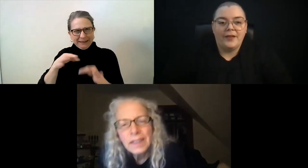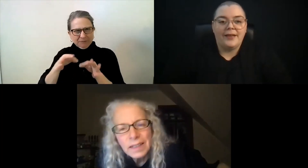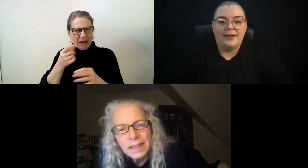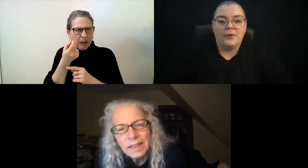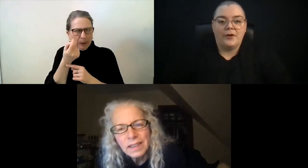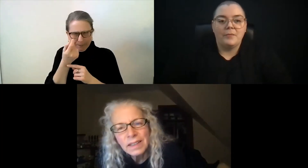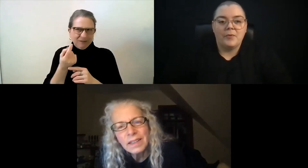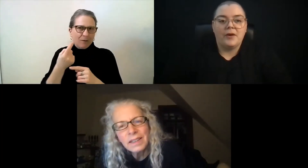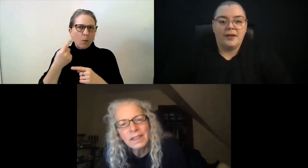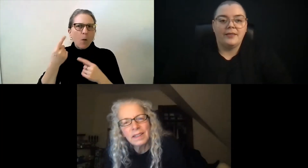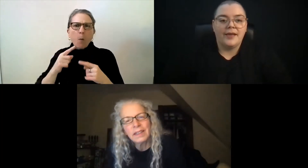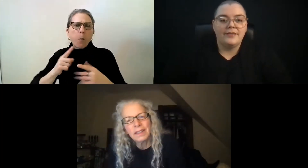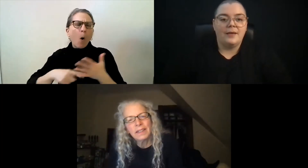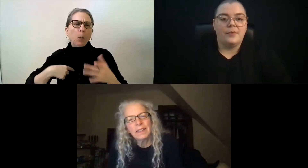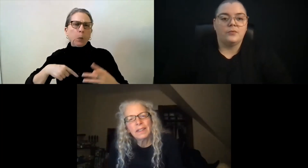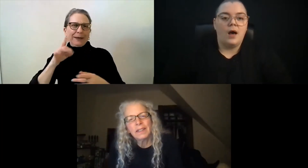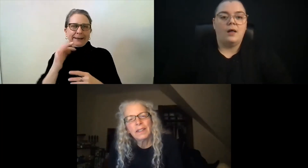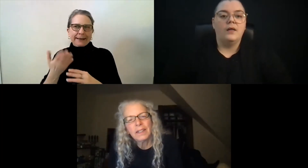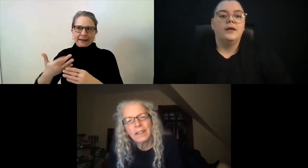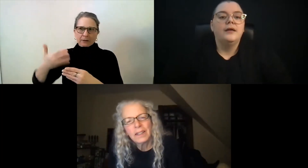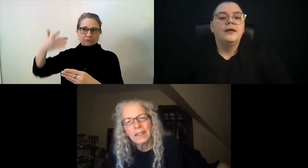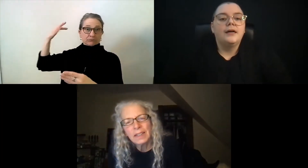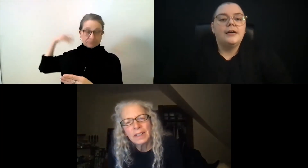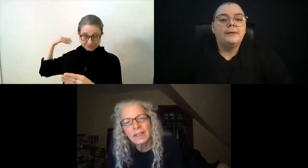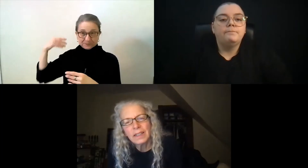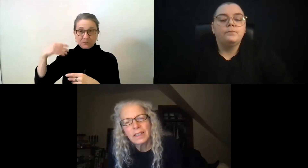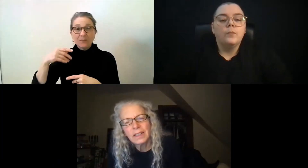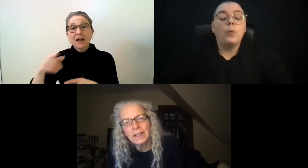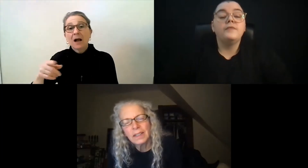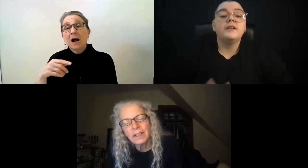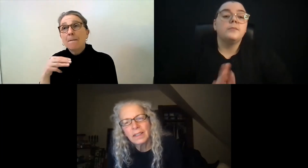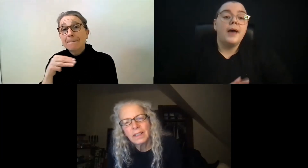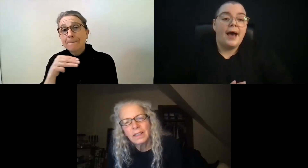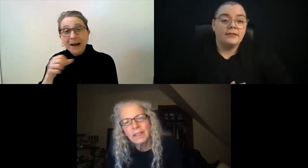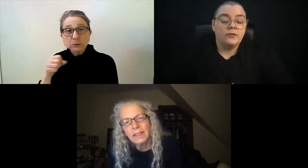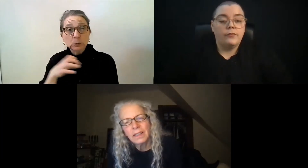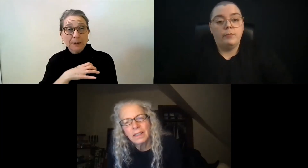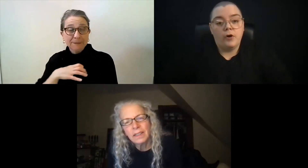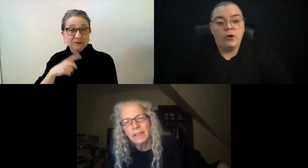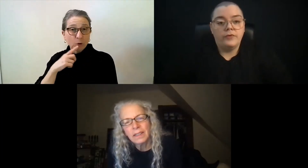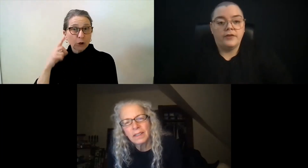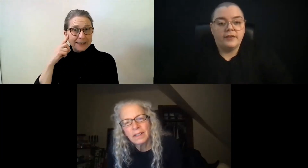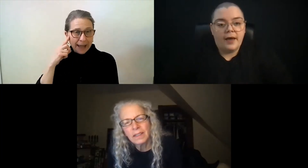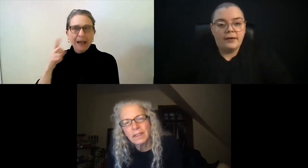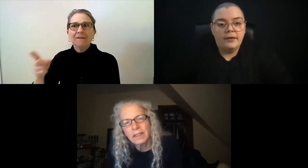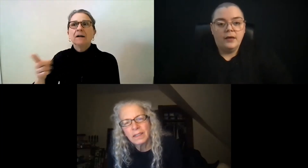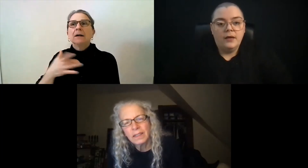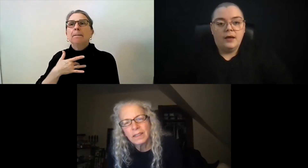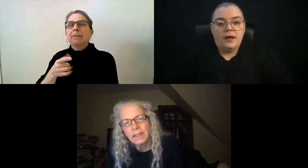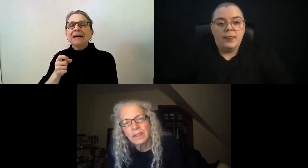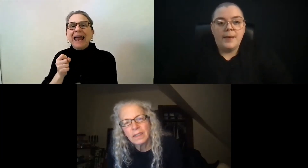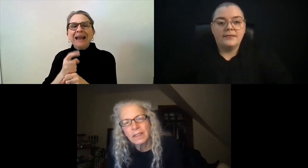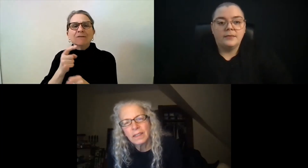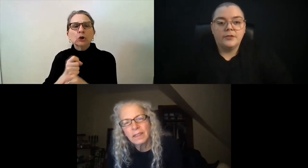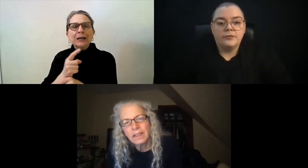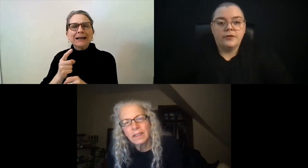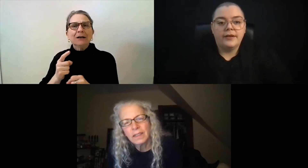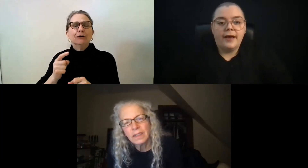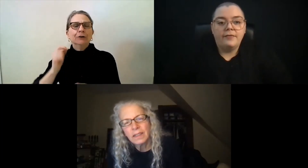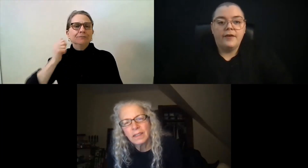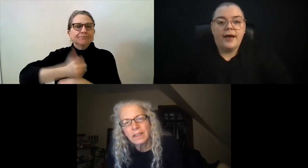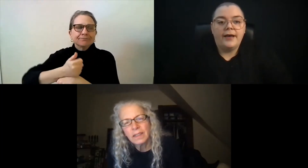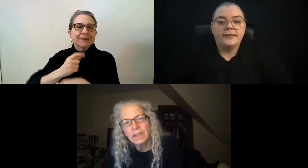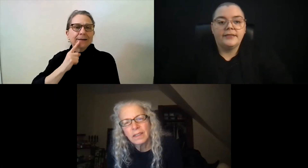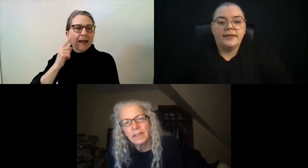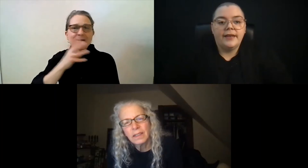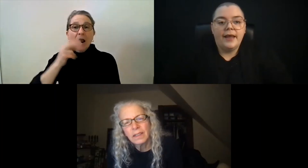April. Again, we're going to be working at that time as well. What we've done in the past, so if we put COVID aside, the Mass Commission for the